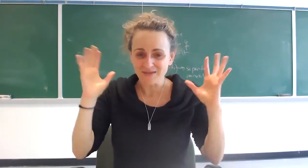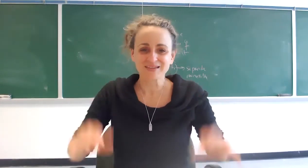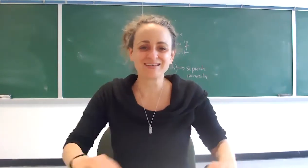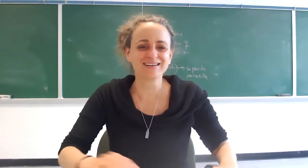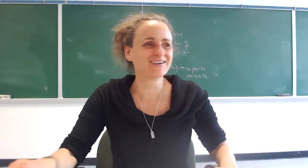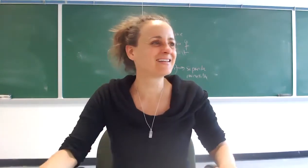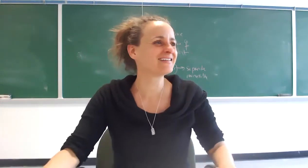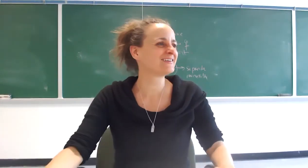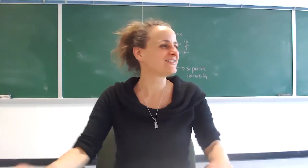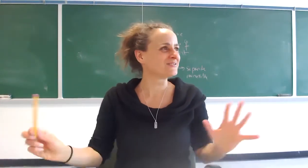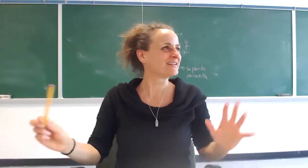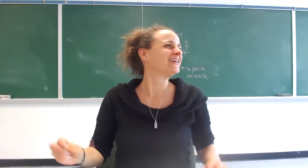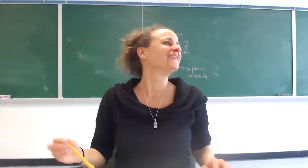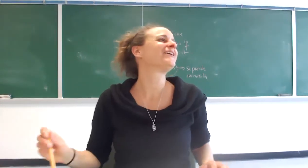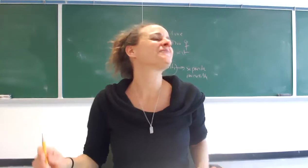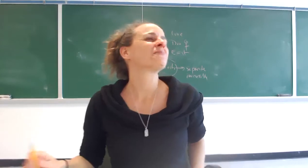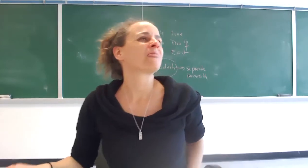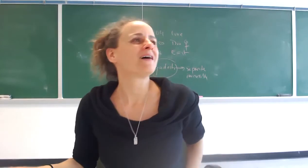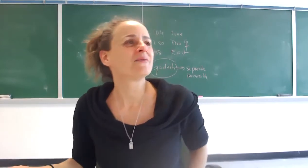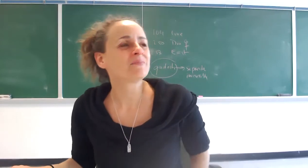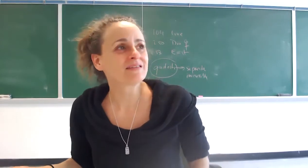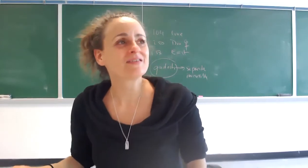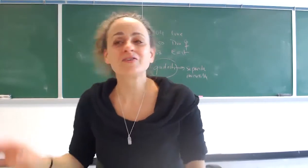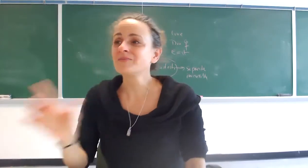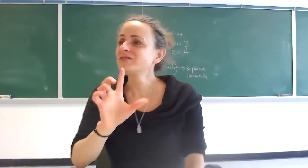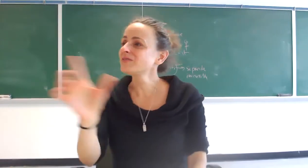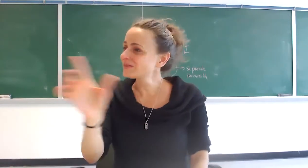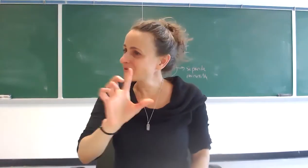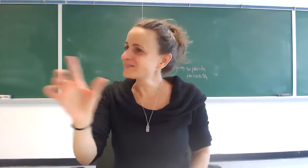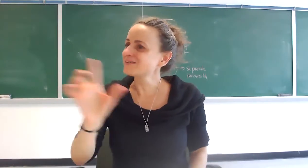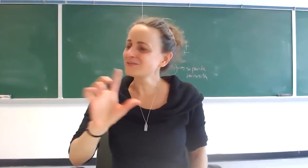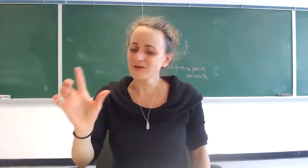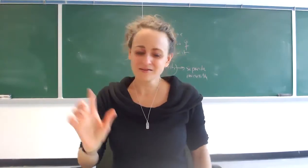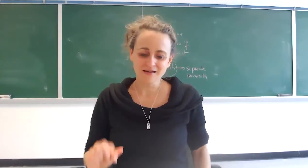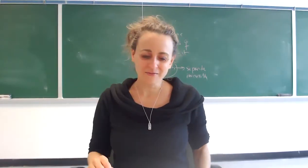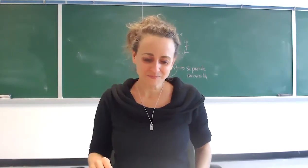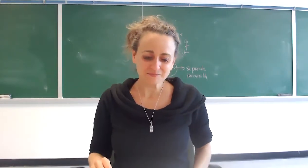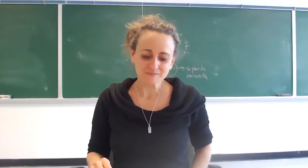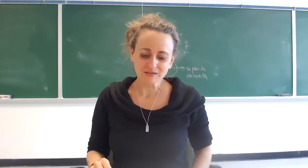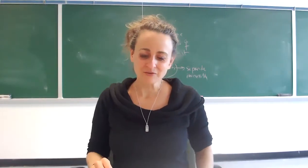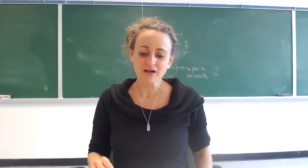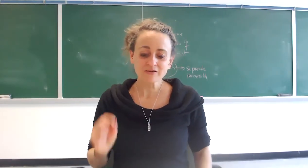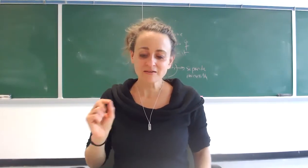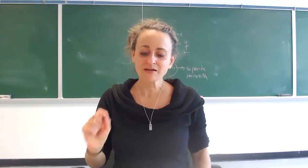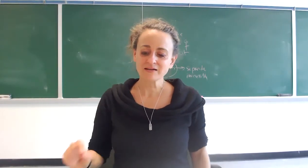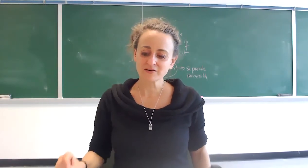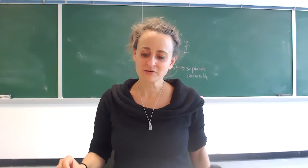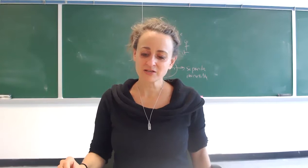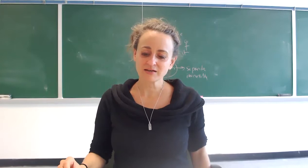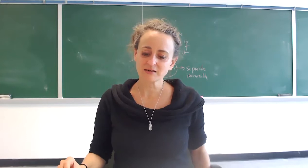what are you doing right um but there are some interesting connections right um you have the same idea in christianity and